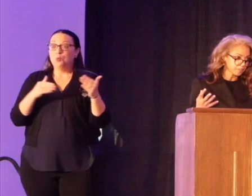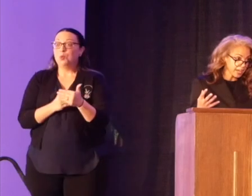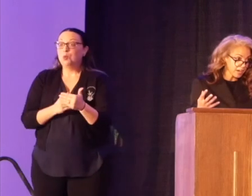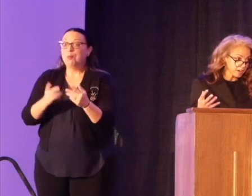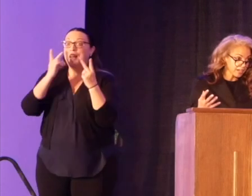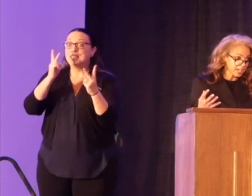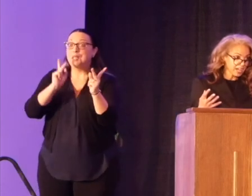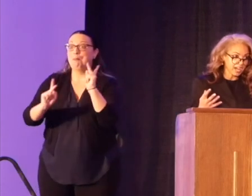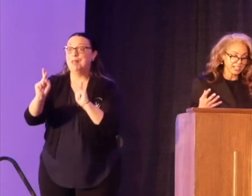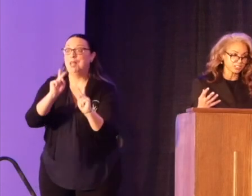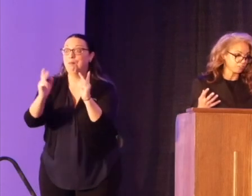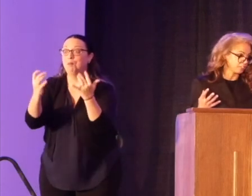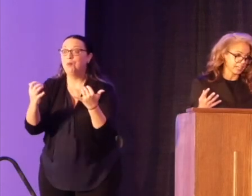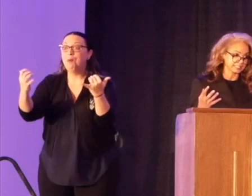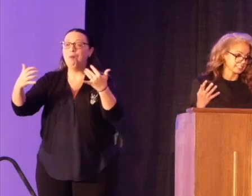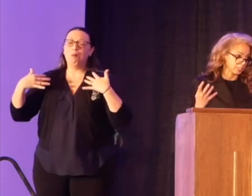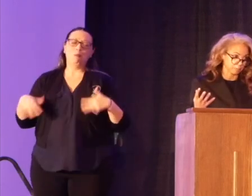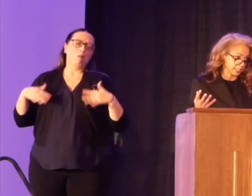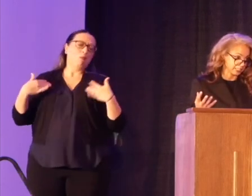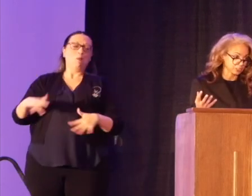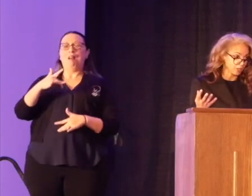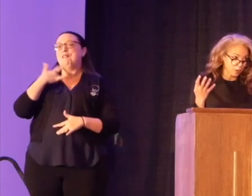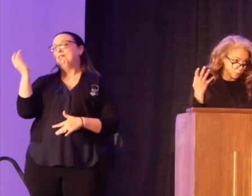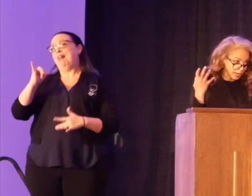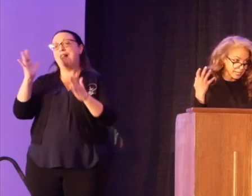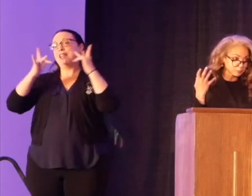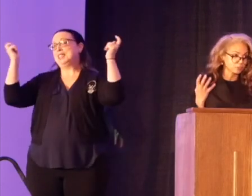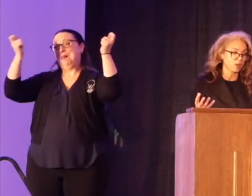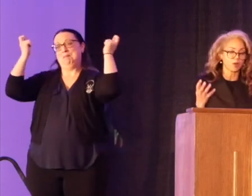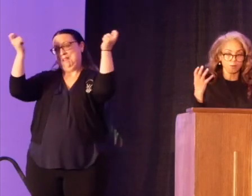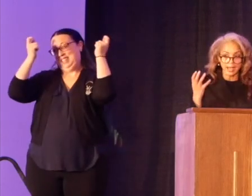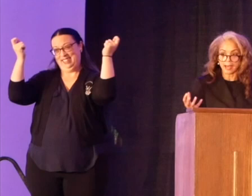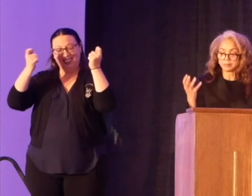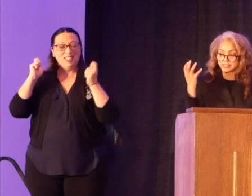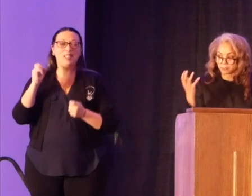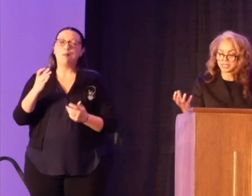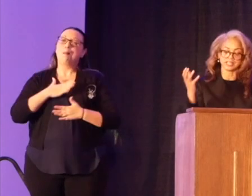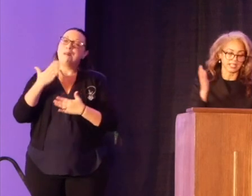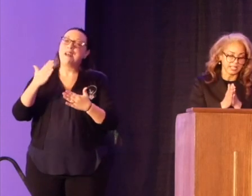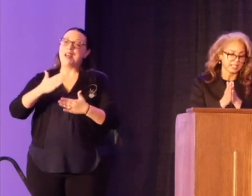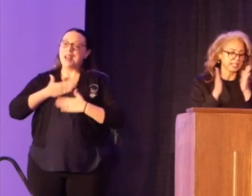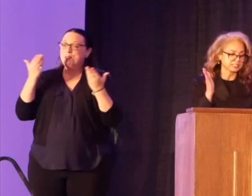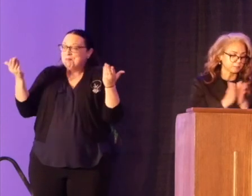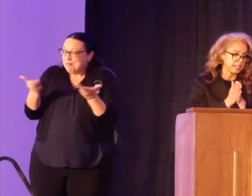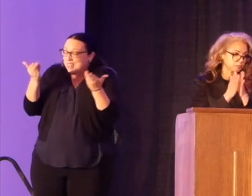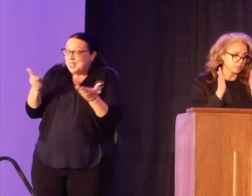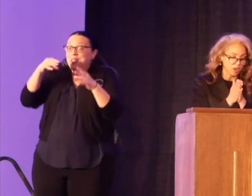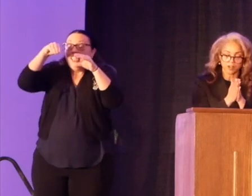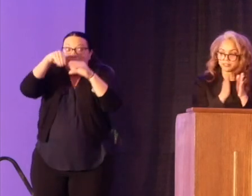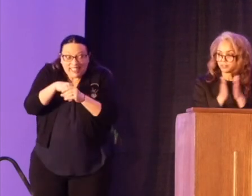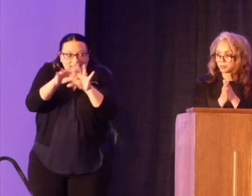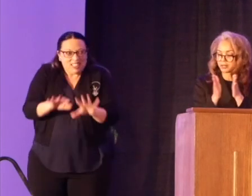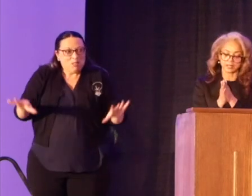people there, I just feel like celebrating. So I am so happy to be in a space